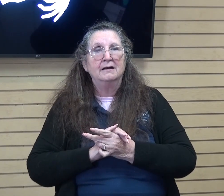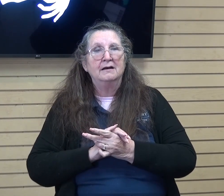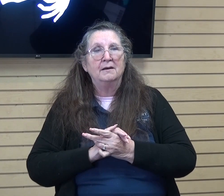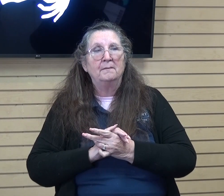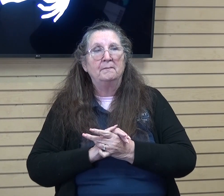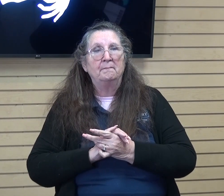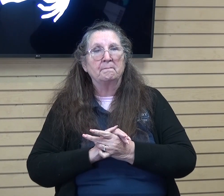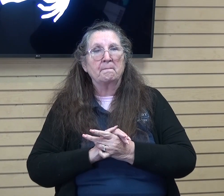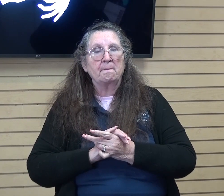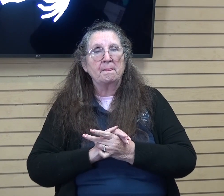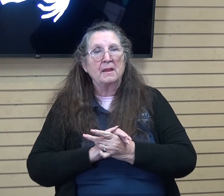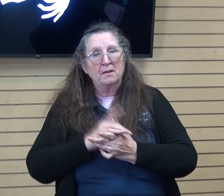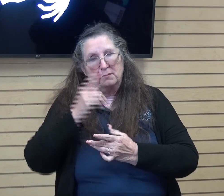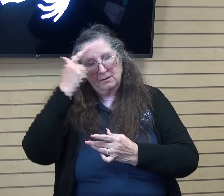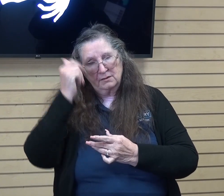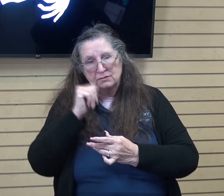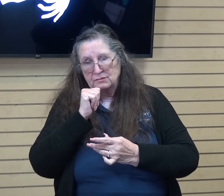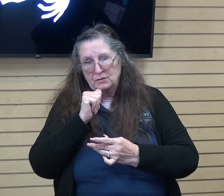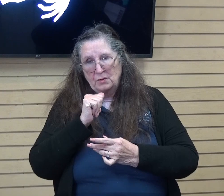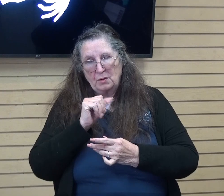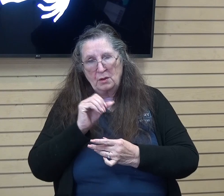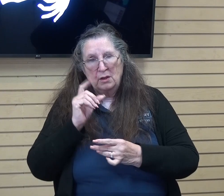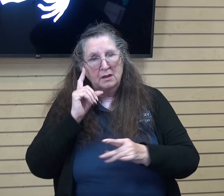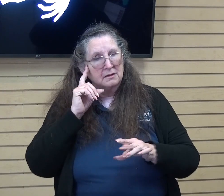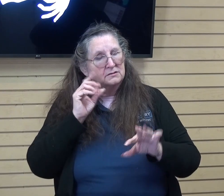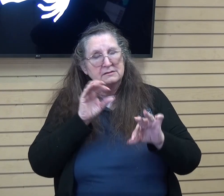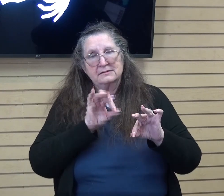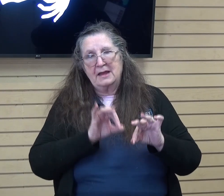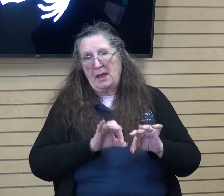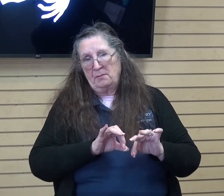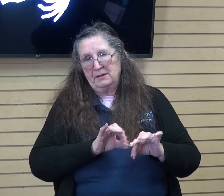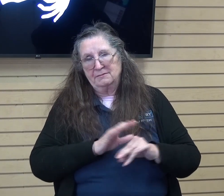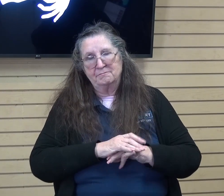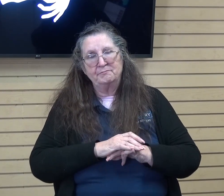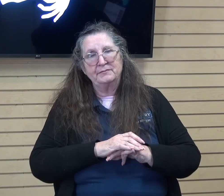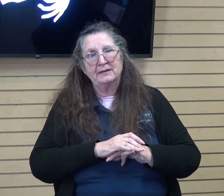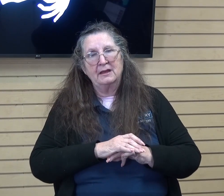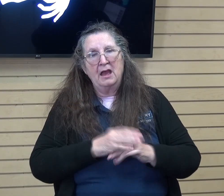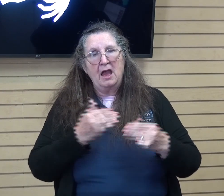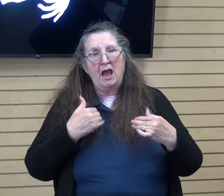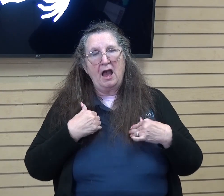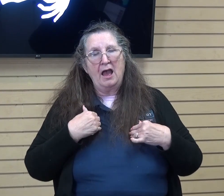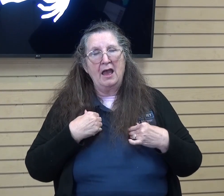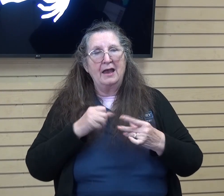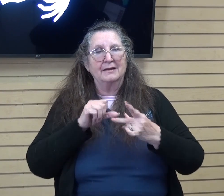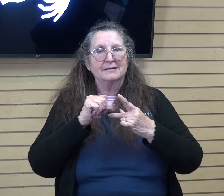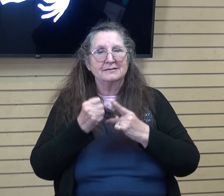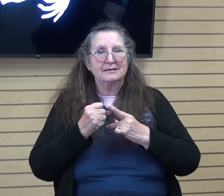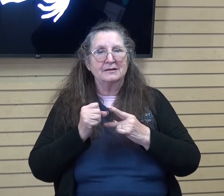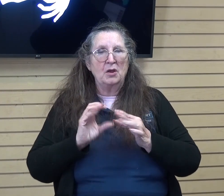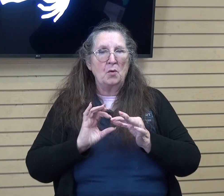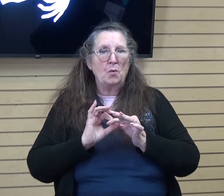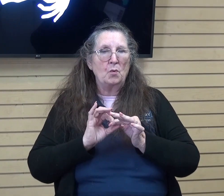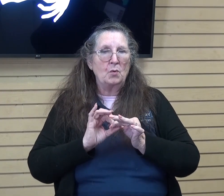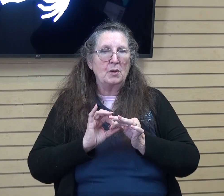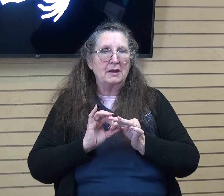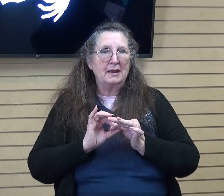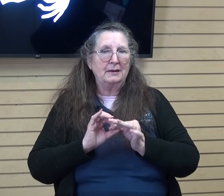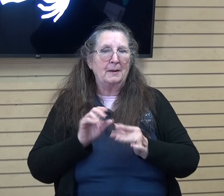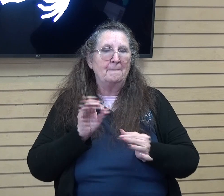because there are no coincidences i had a situation that related perfectly in the perfect time